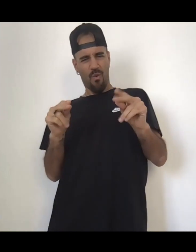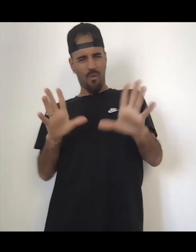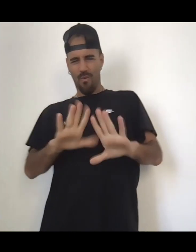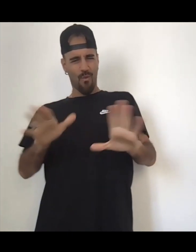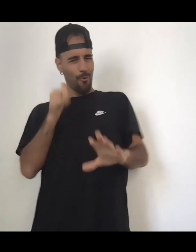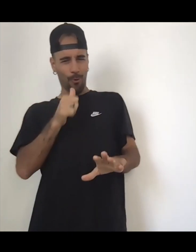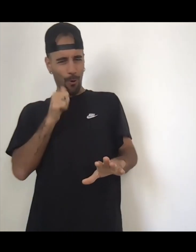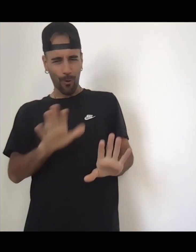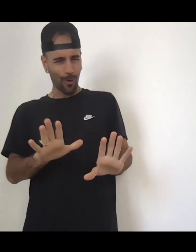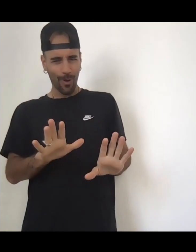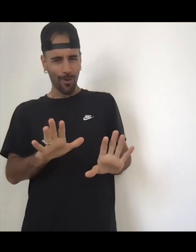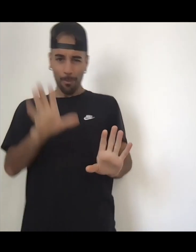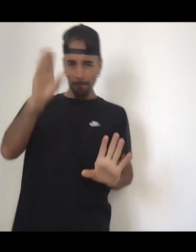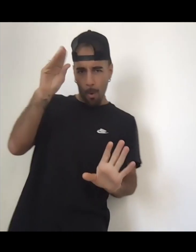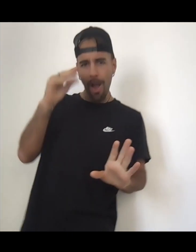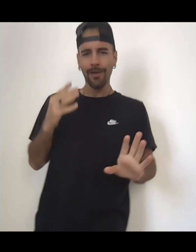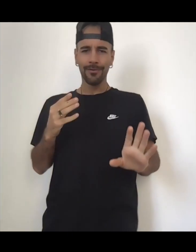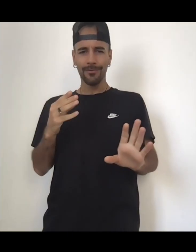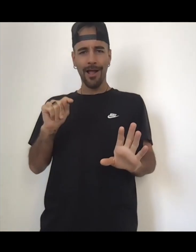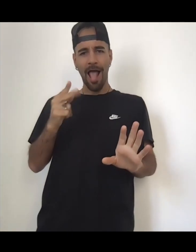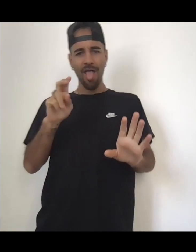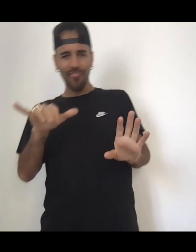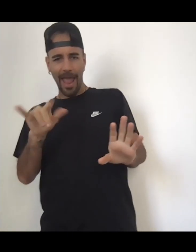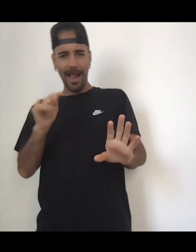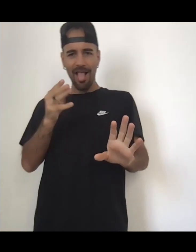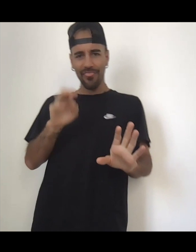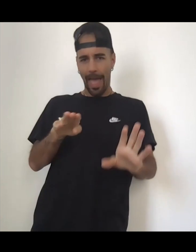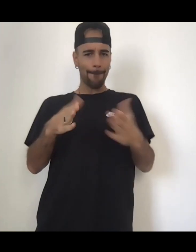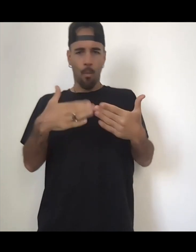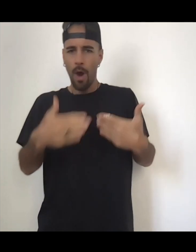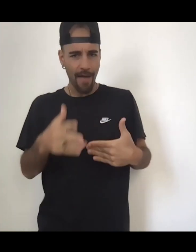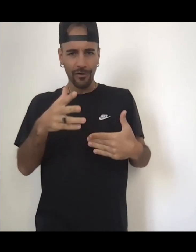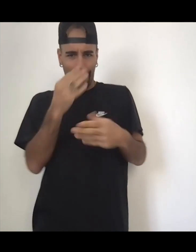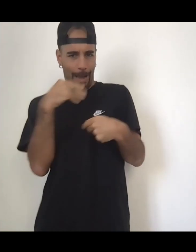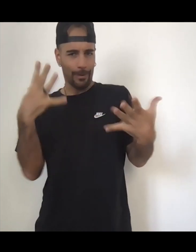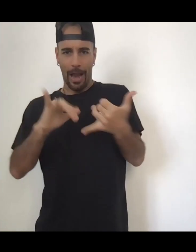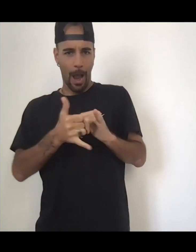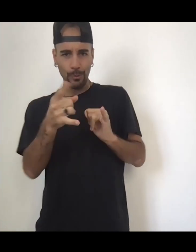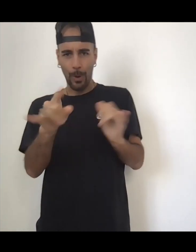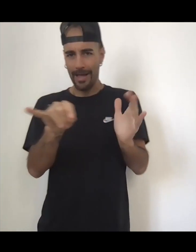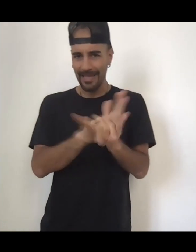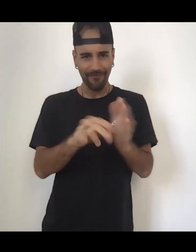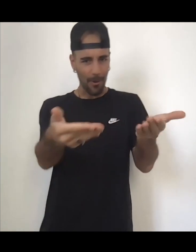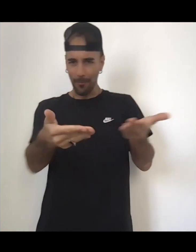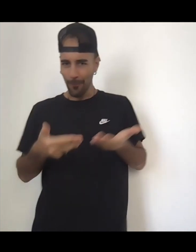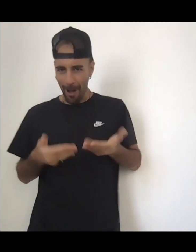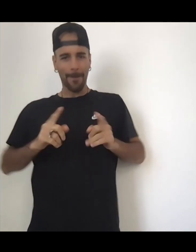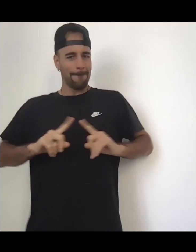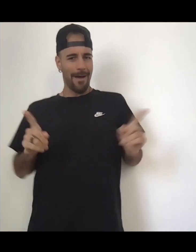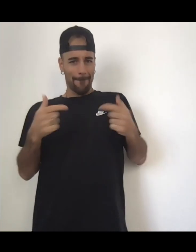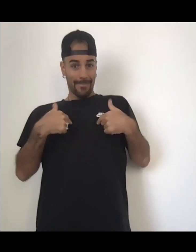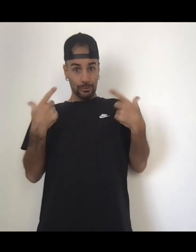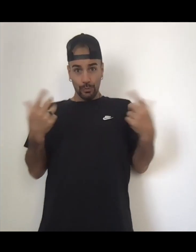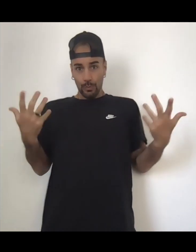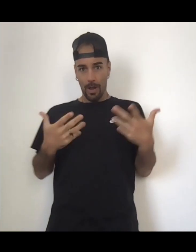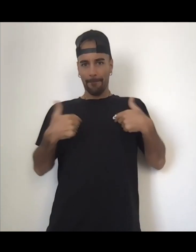they, them, whatever the fuck you identify as. You gotta think for yourself there, my dear. Like, I'm simply presenting you with ideas to